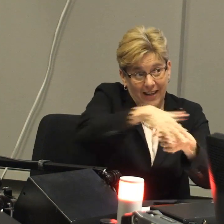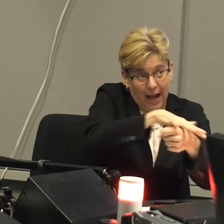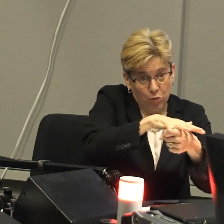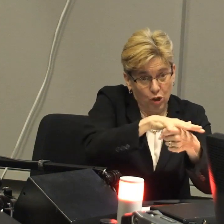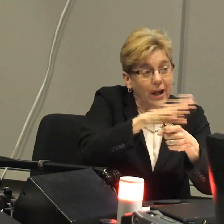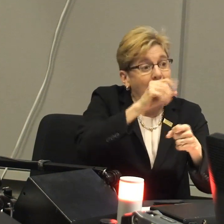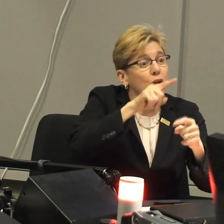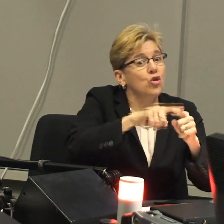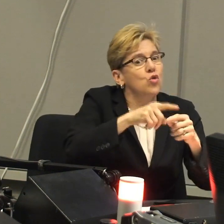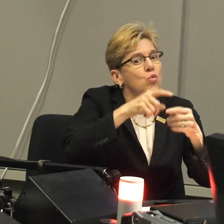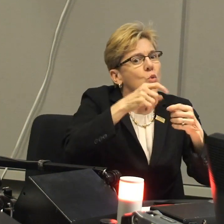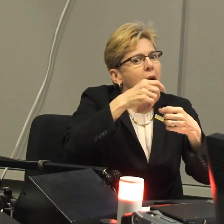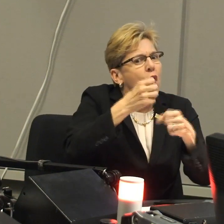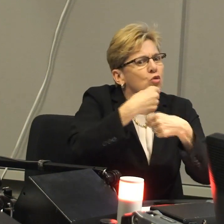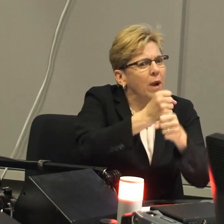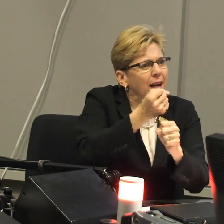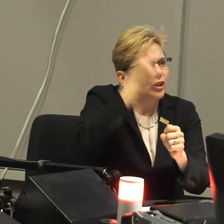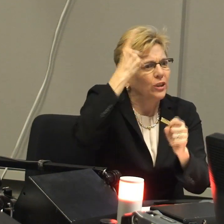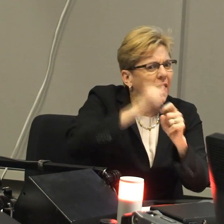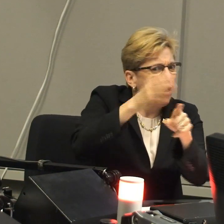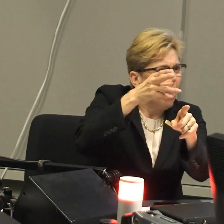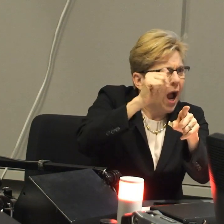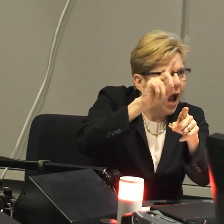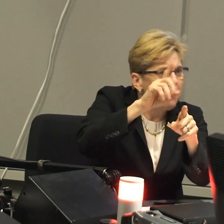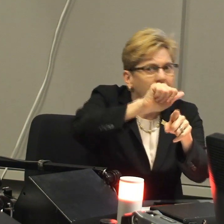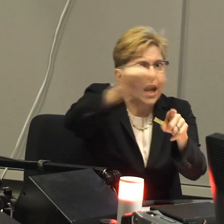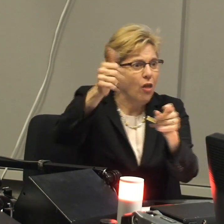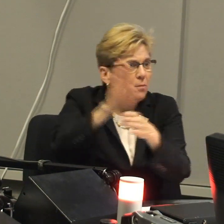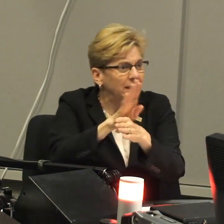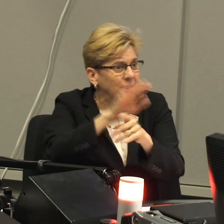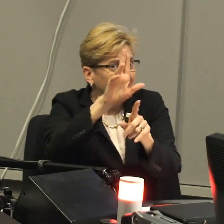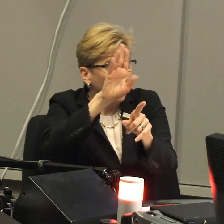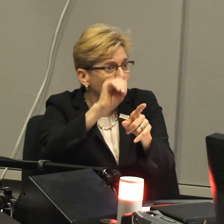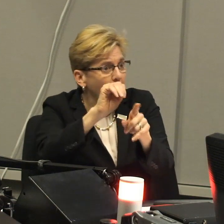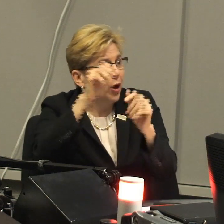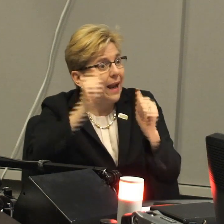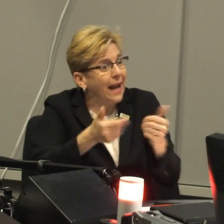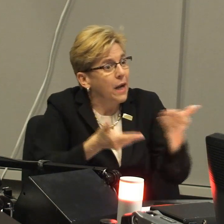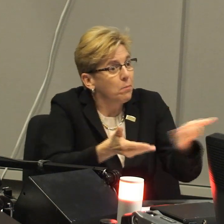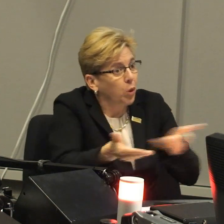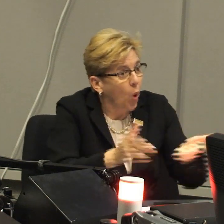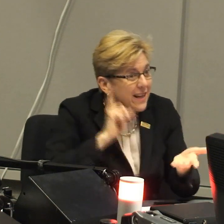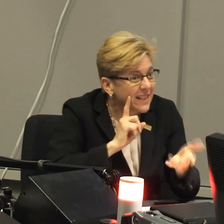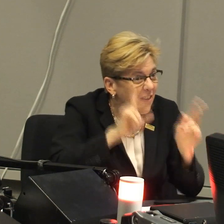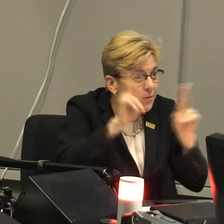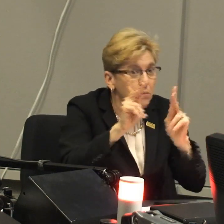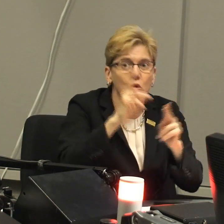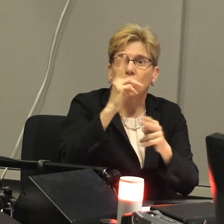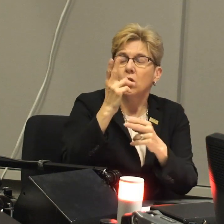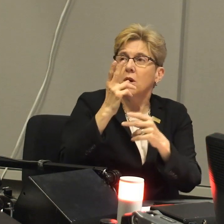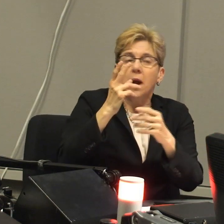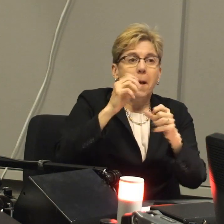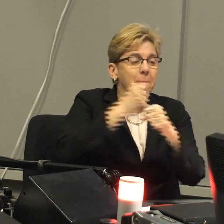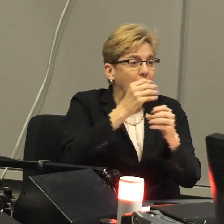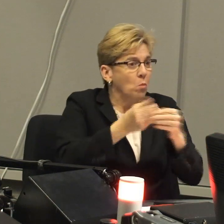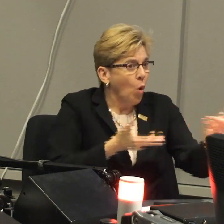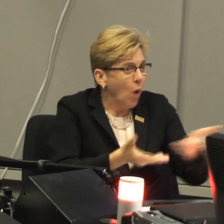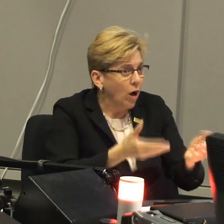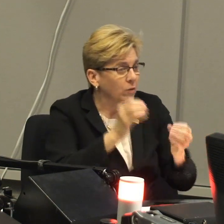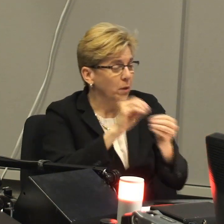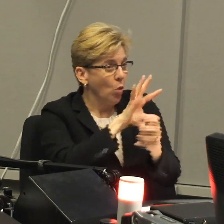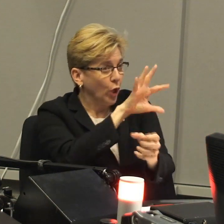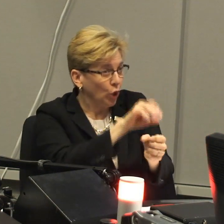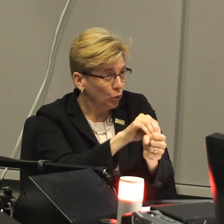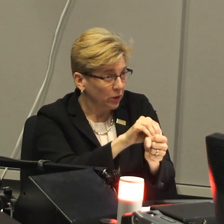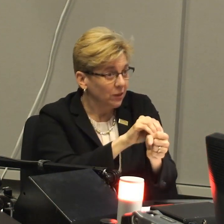obligation here. We want to be a citizen of our neighborhood and to create an understanding, as Mohammed has displayed here and other people, that they can employ